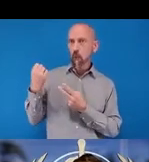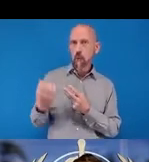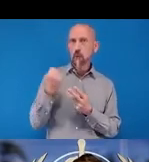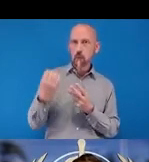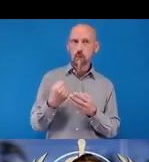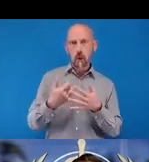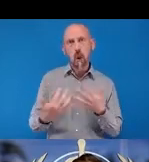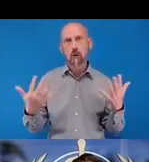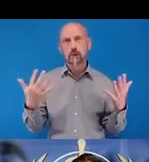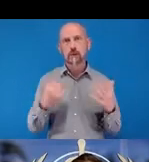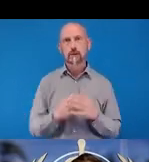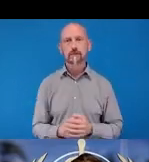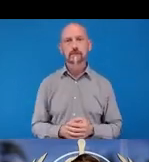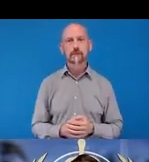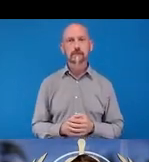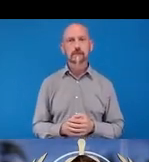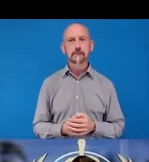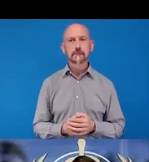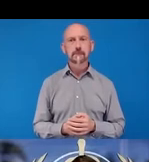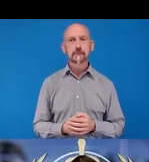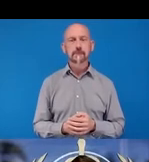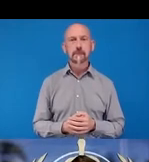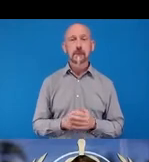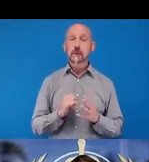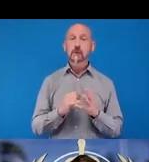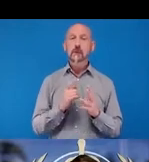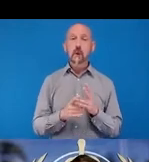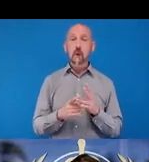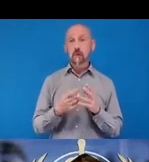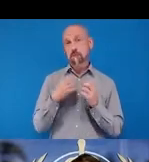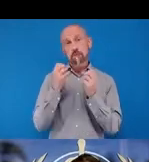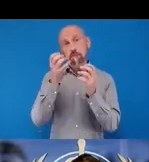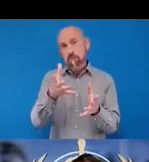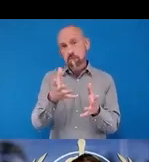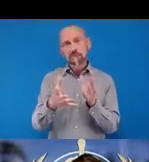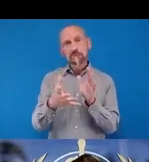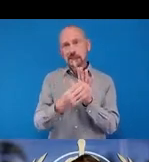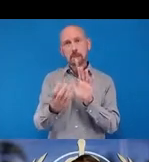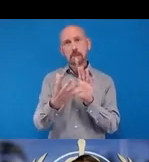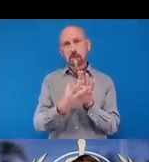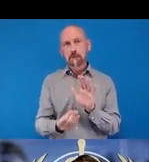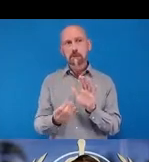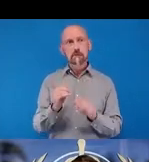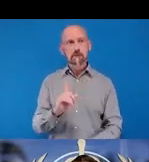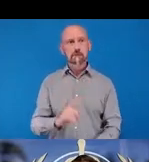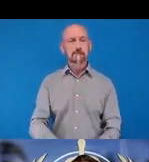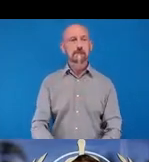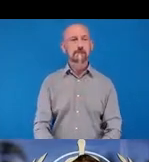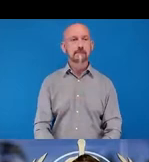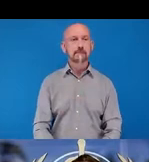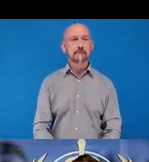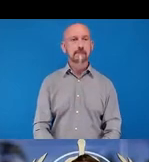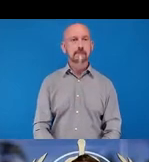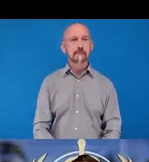And let's put some examples to those successes. Alakos First, there